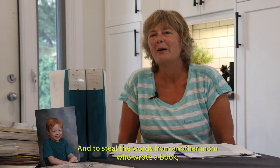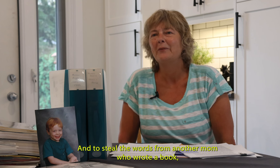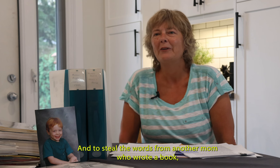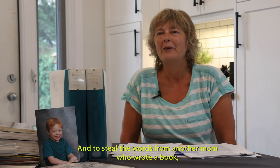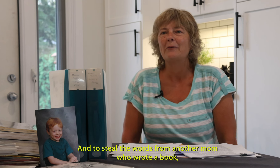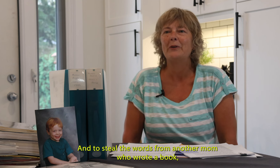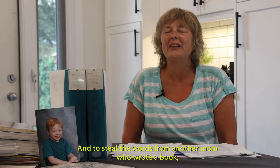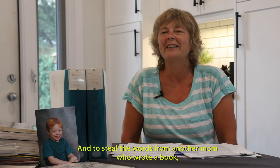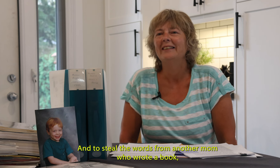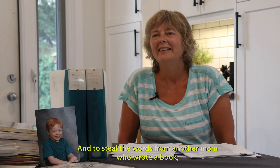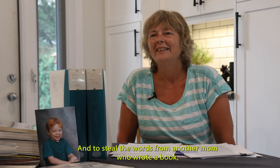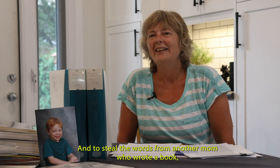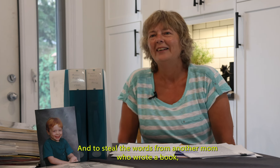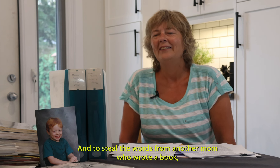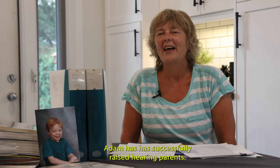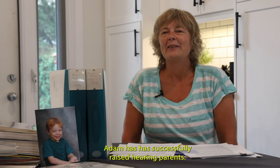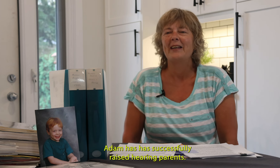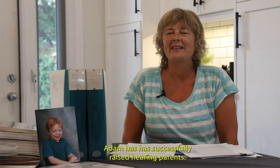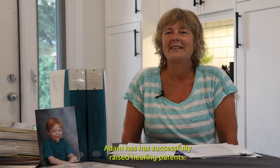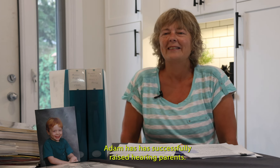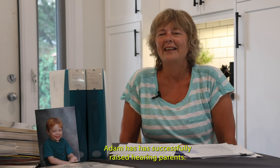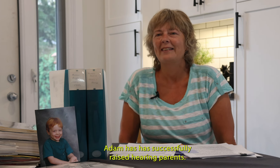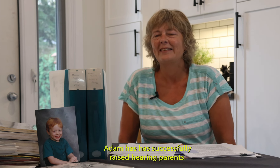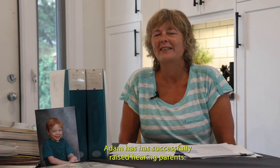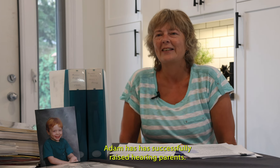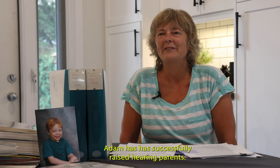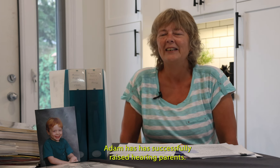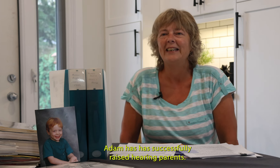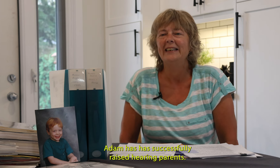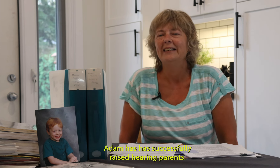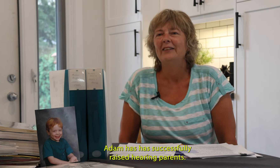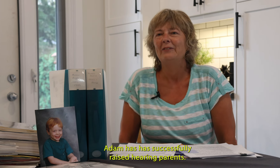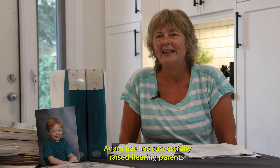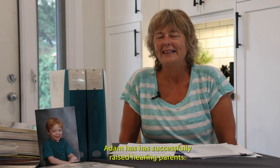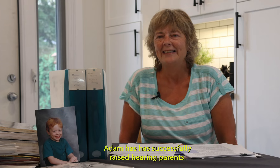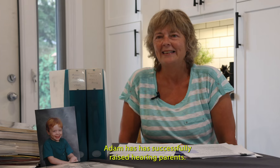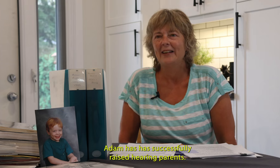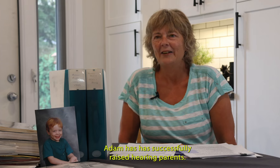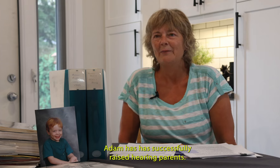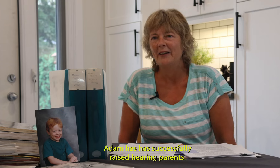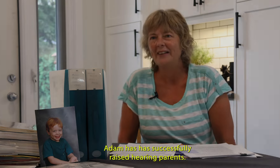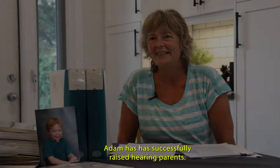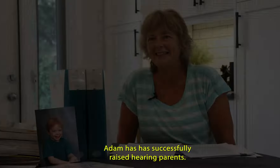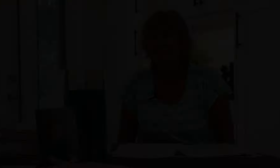mum who wrote a book, Adam has successfully raised hearing parents. Patients.